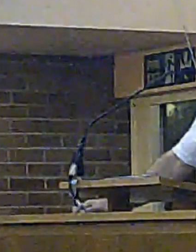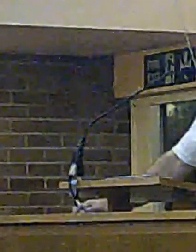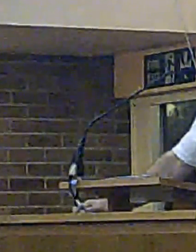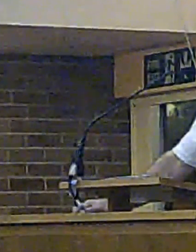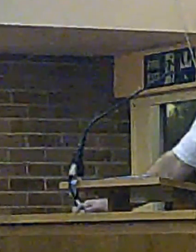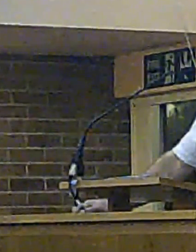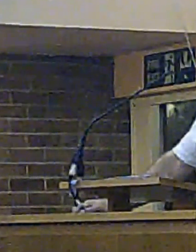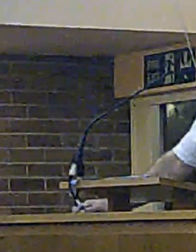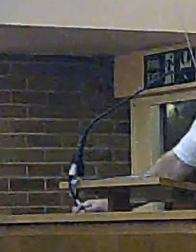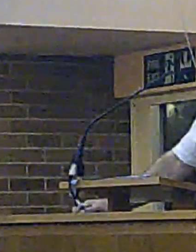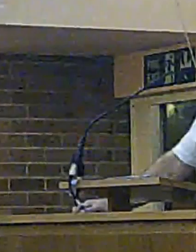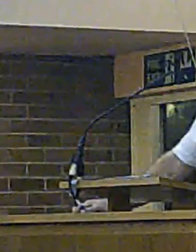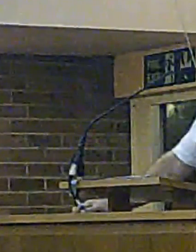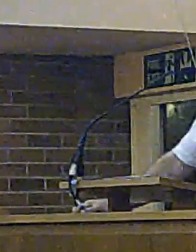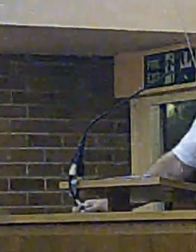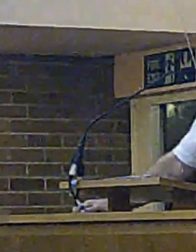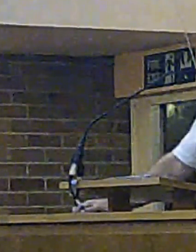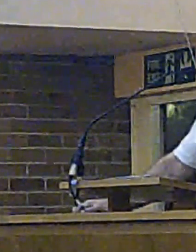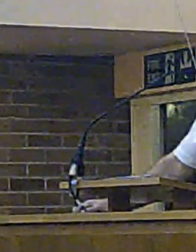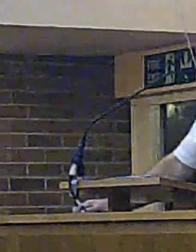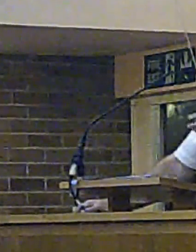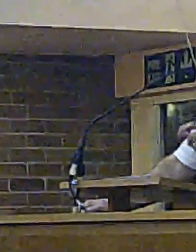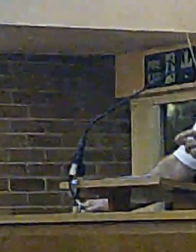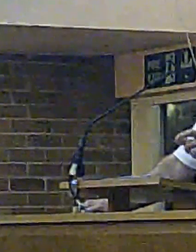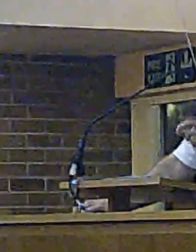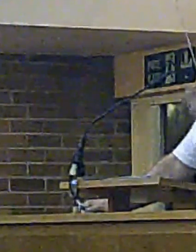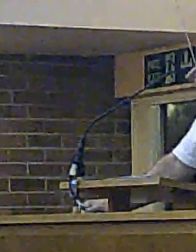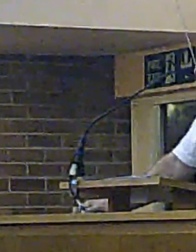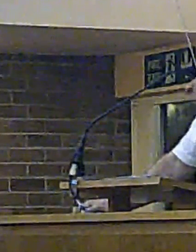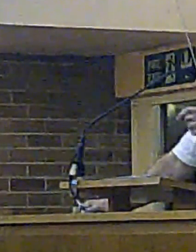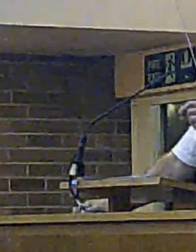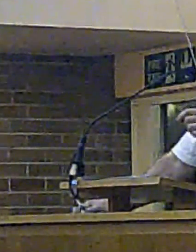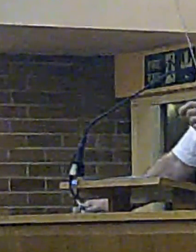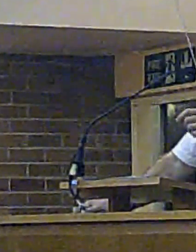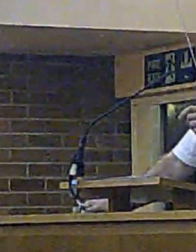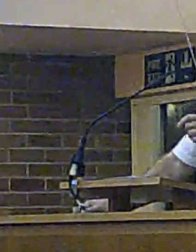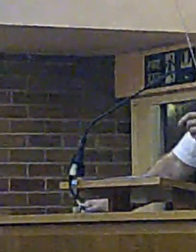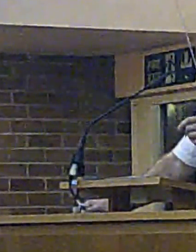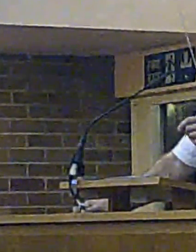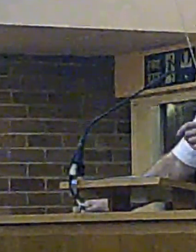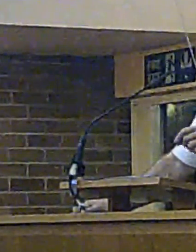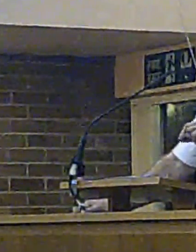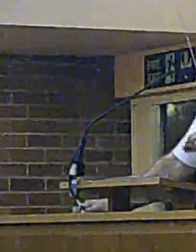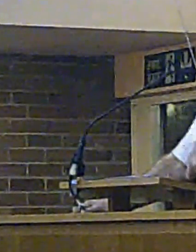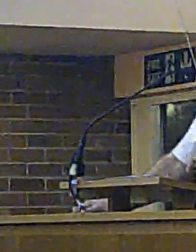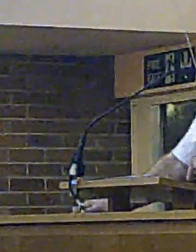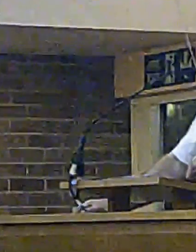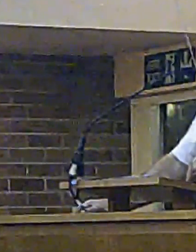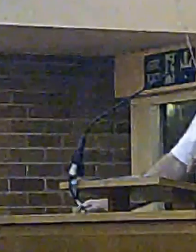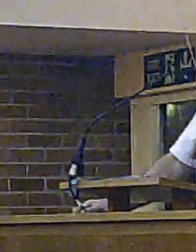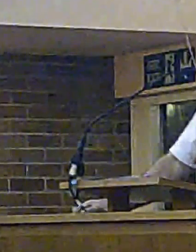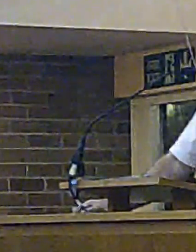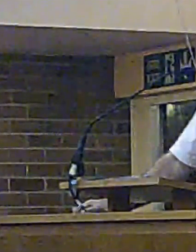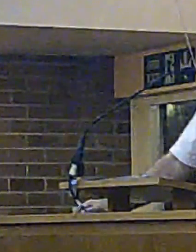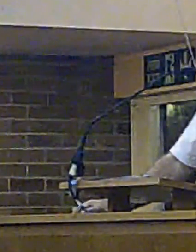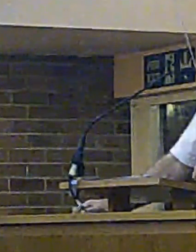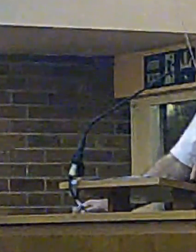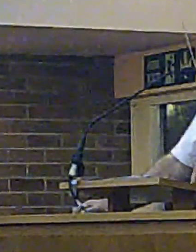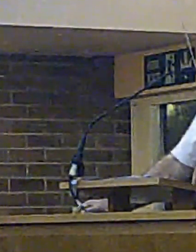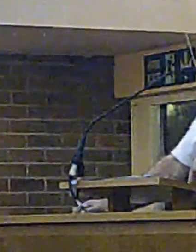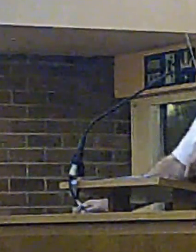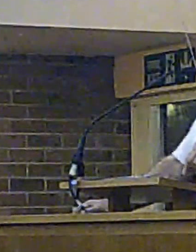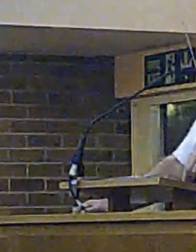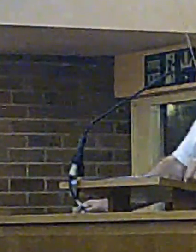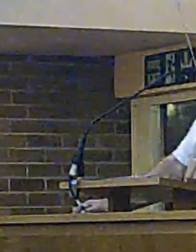to the Fire and Rescue Authority. But ultimately it is they that make the decision, not me. The reason